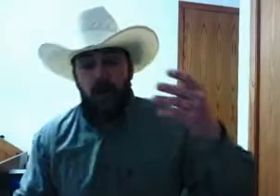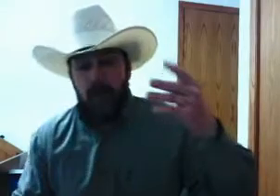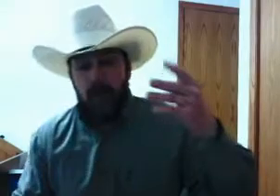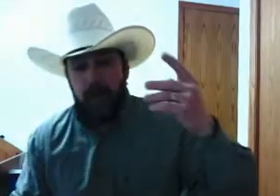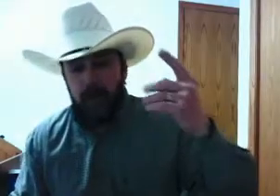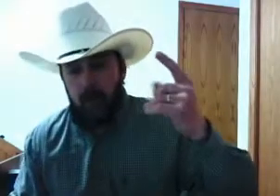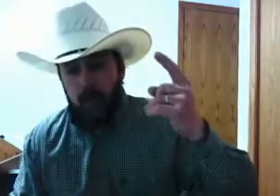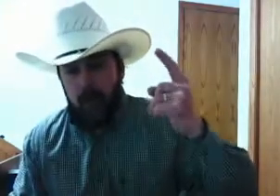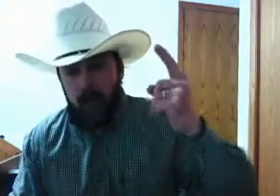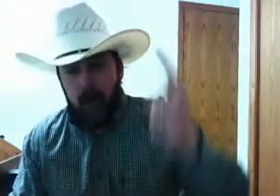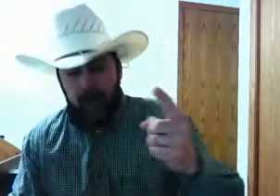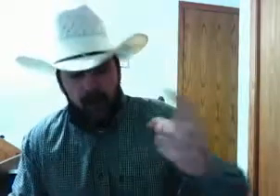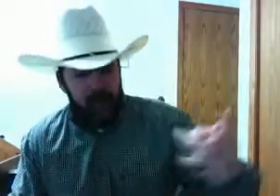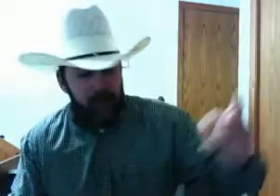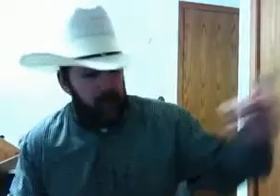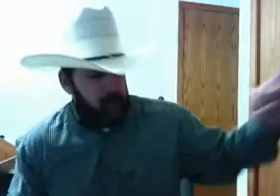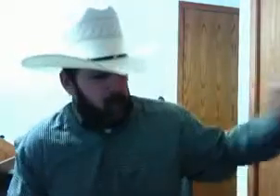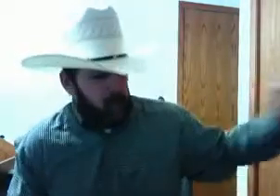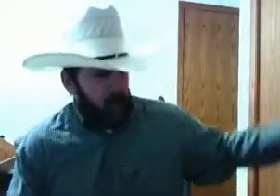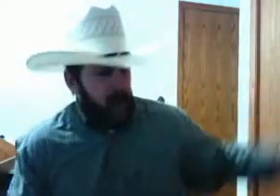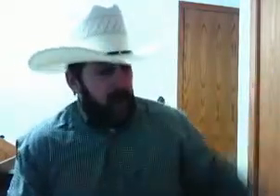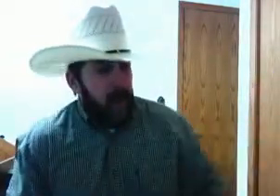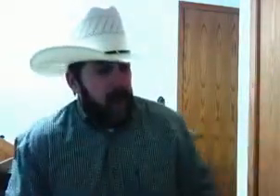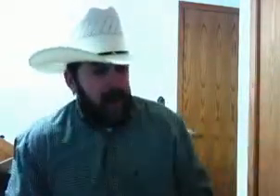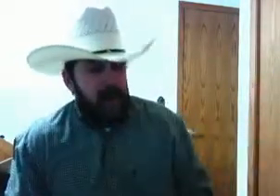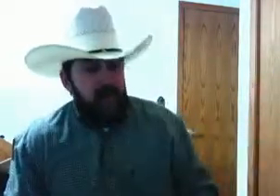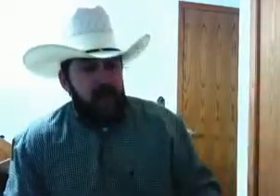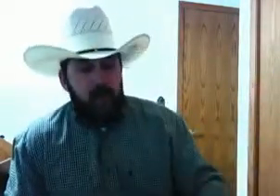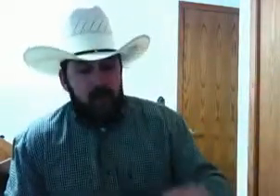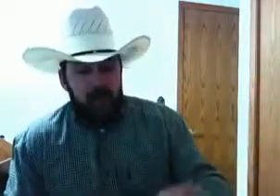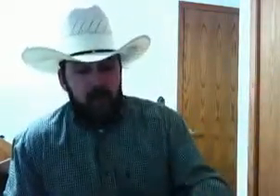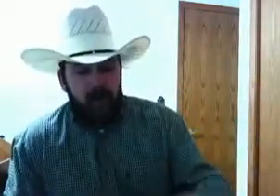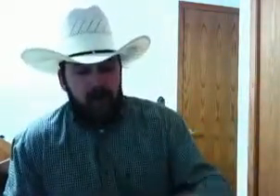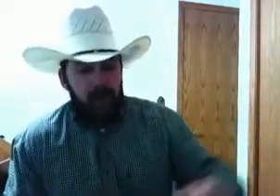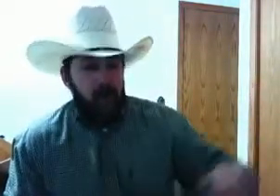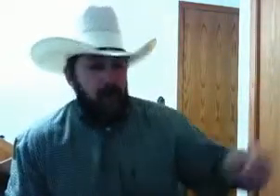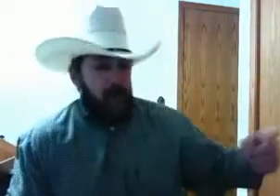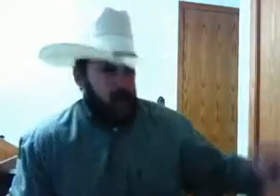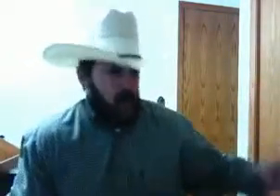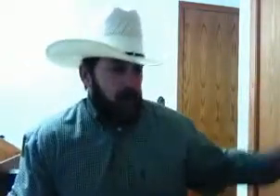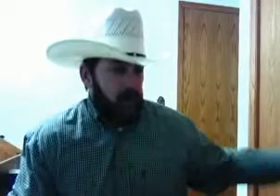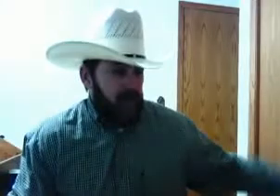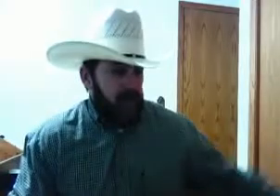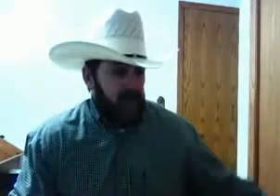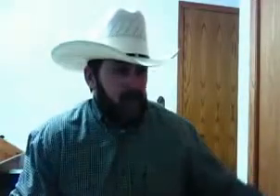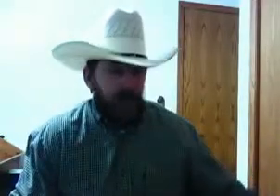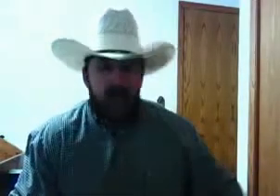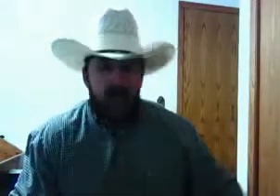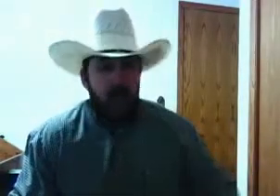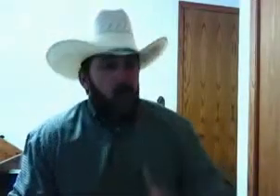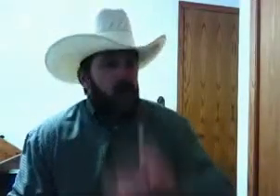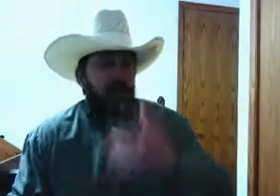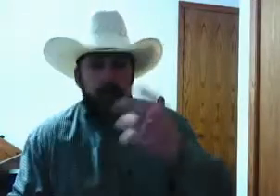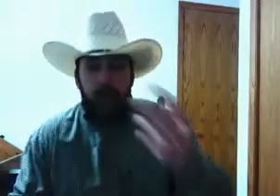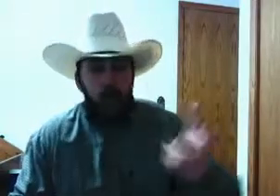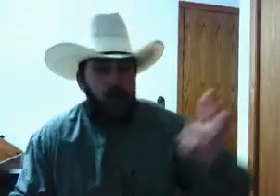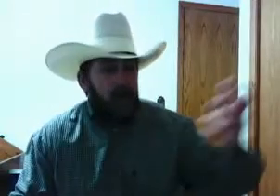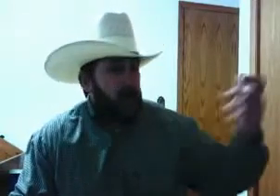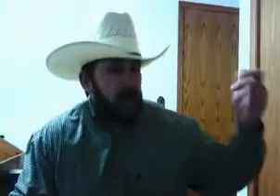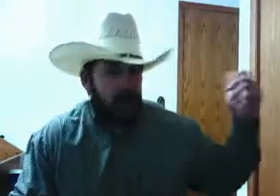out for the word of God to try to put the truth out, and I see after a month I've only got 12 to 1,500, what's the point in leaving it there?